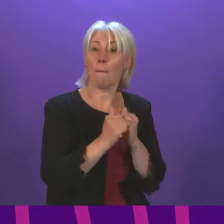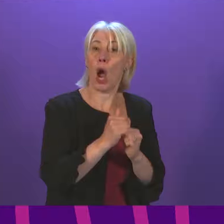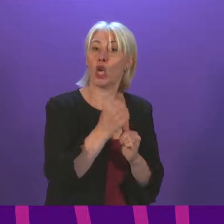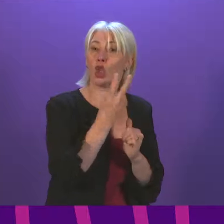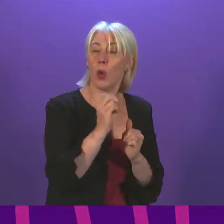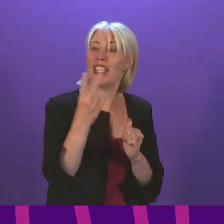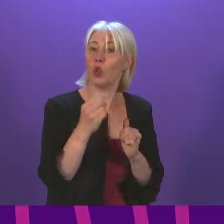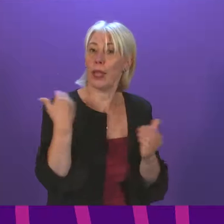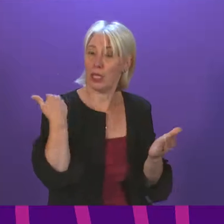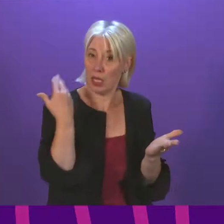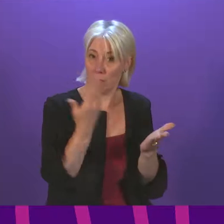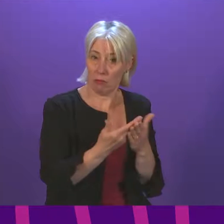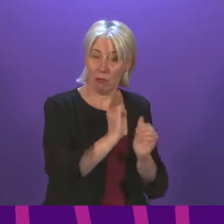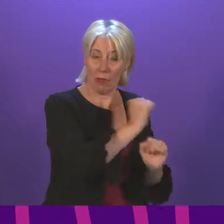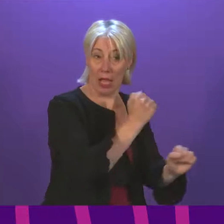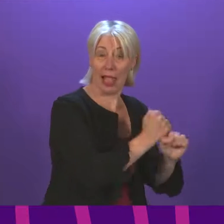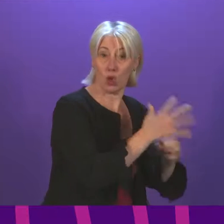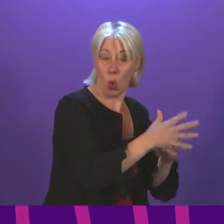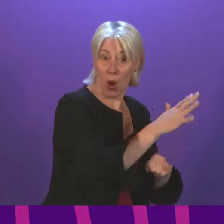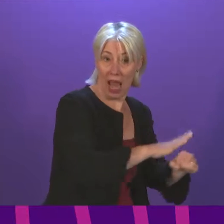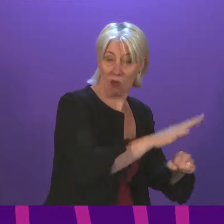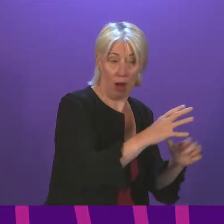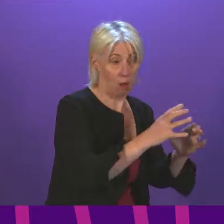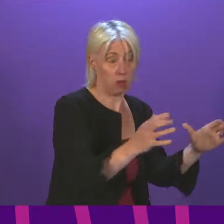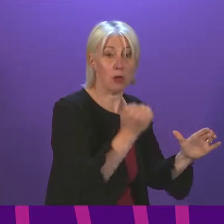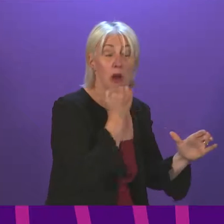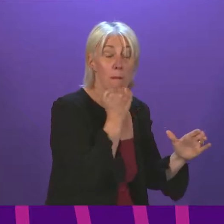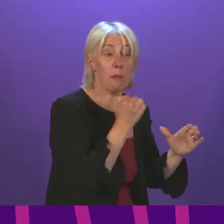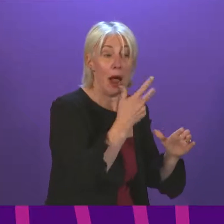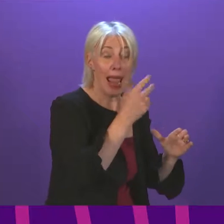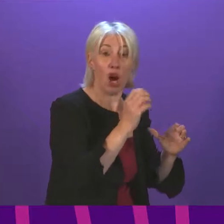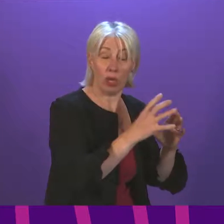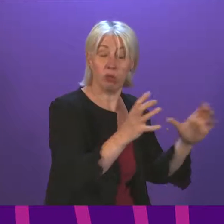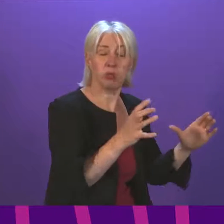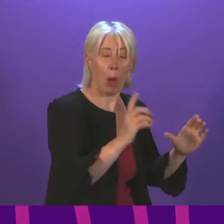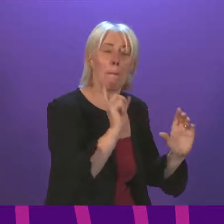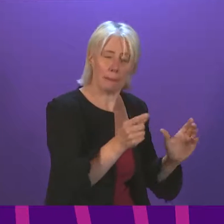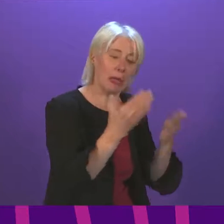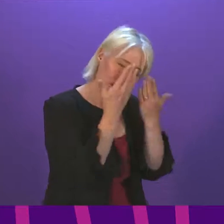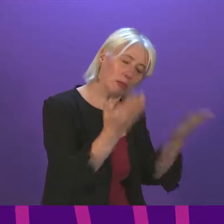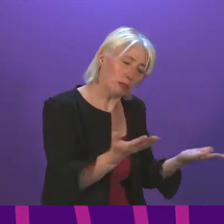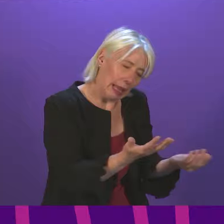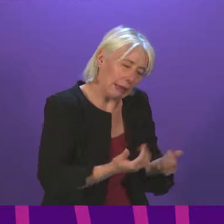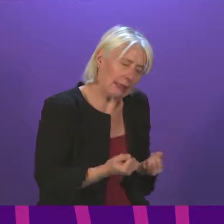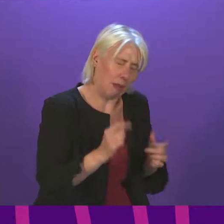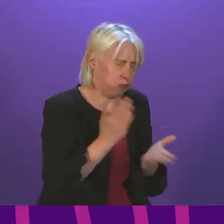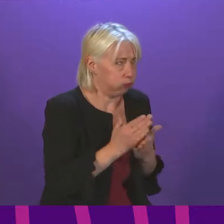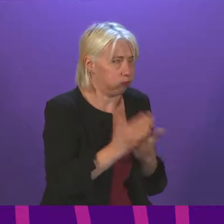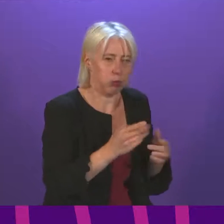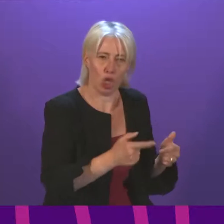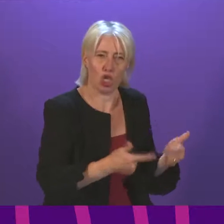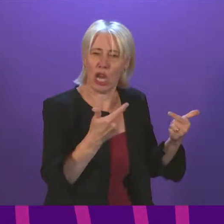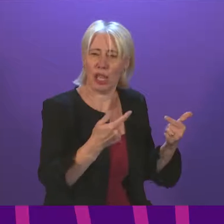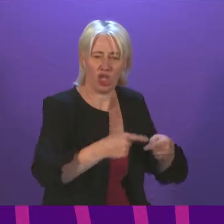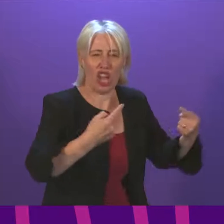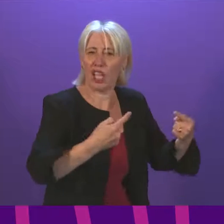midwifery staff in NHS Greater Glasgow and Clyde has increased by 800. Nevertheless, I fully acknowledge the extremely challenging circumstances within